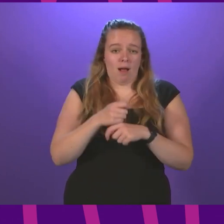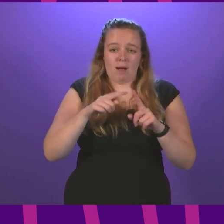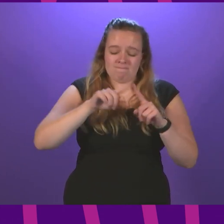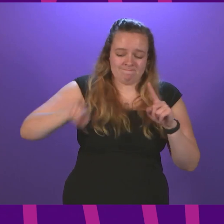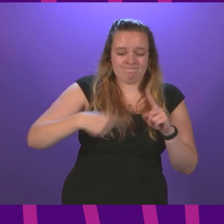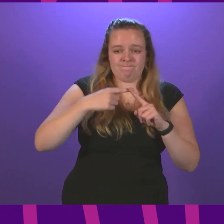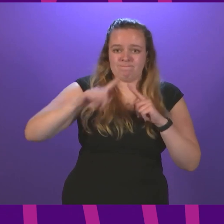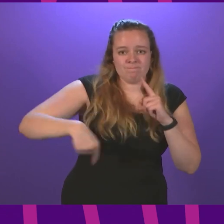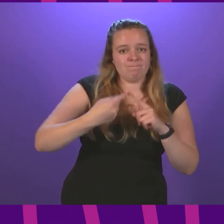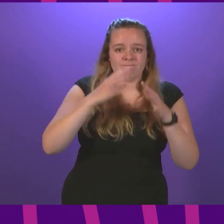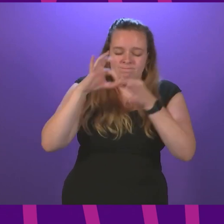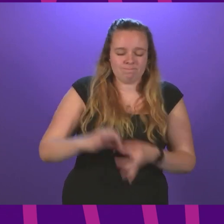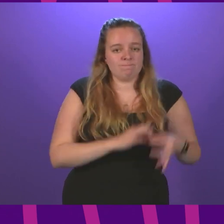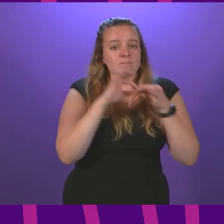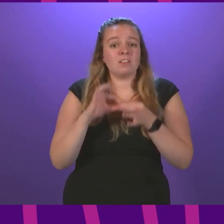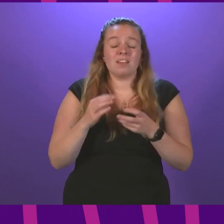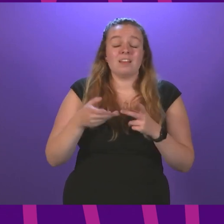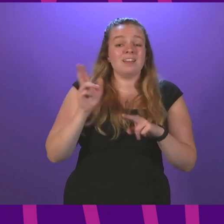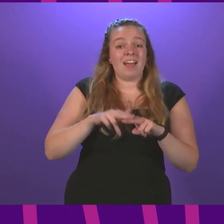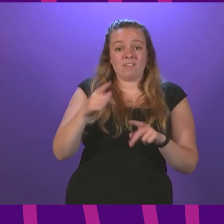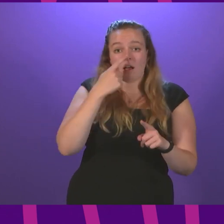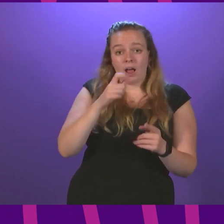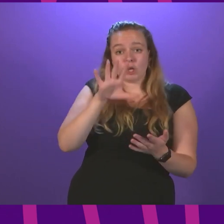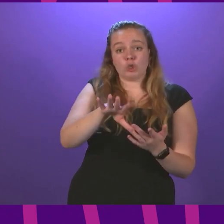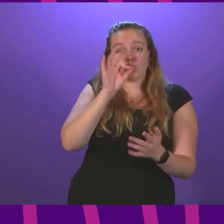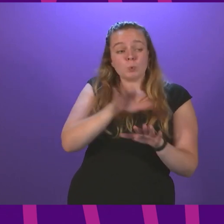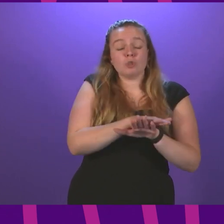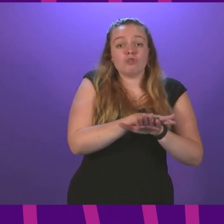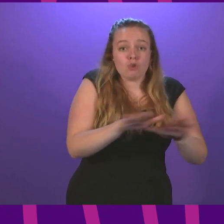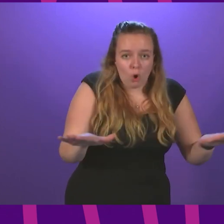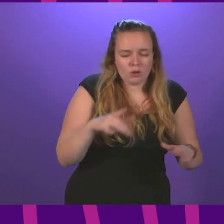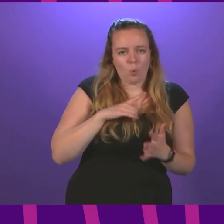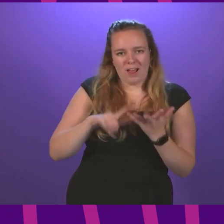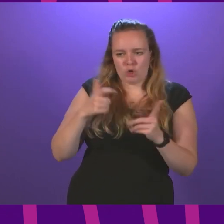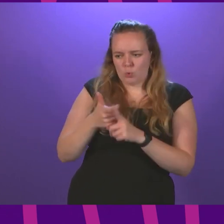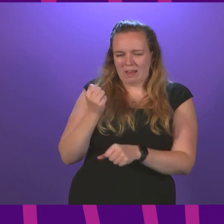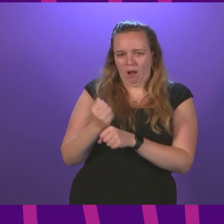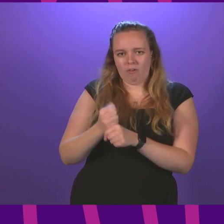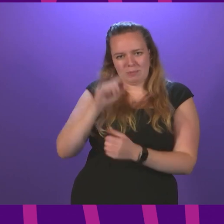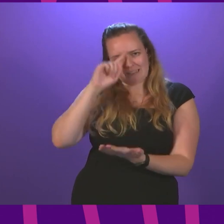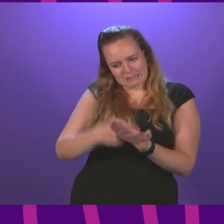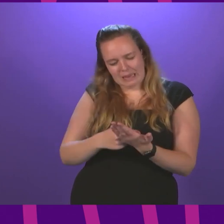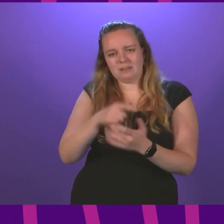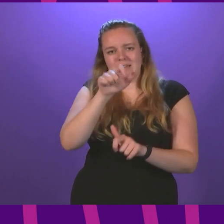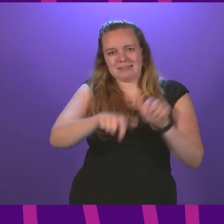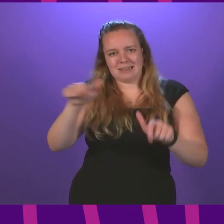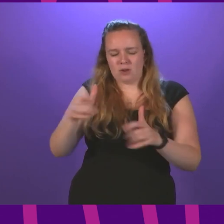circle-presiding officer. When they can choose not to, why is this UK government choosing to put our fellow citizens through this